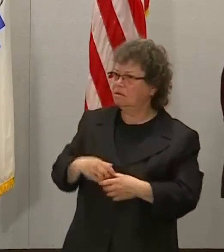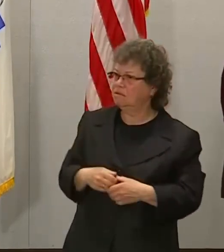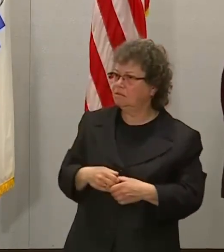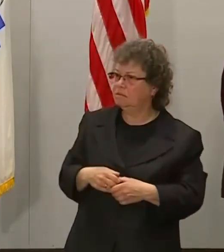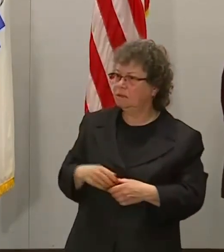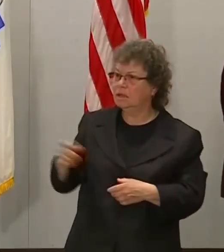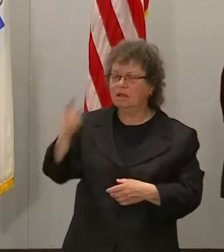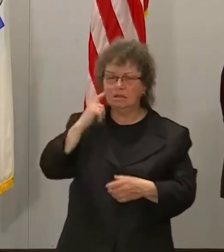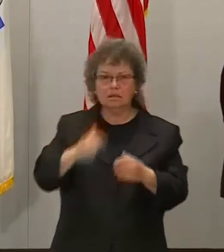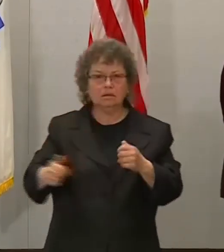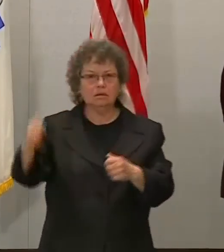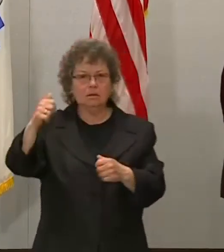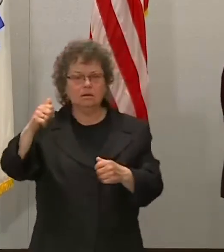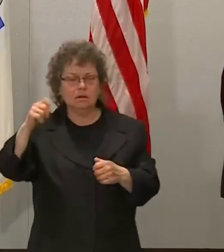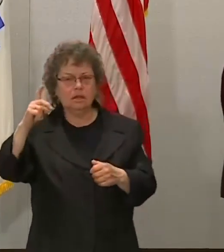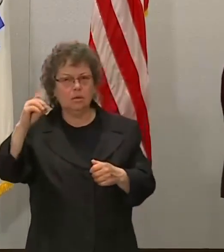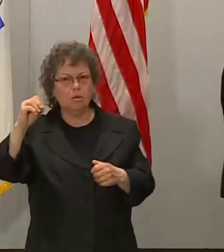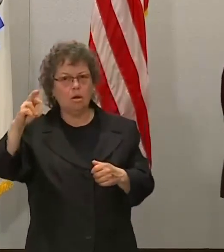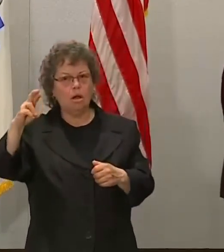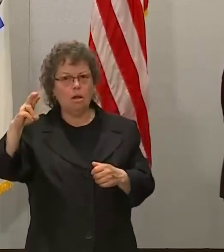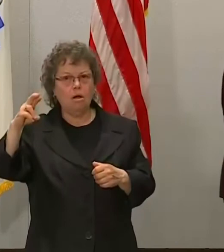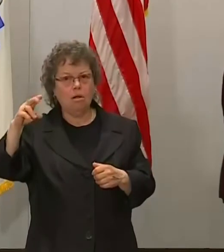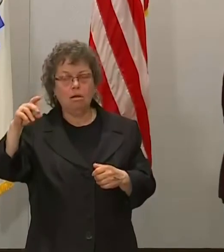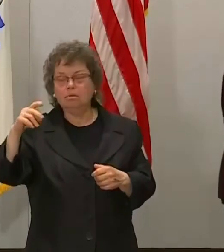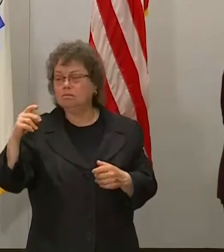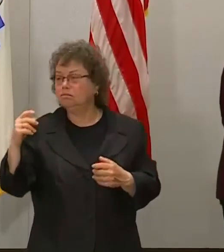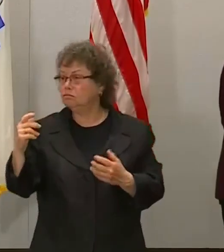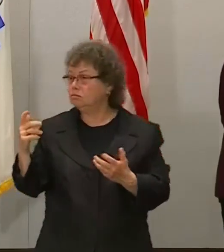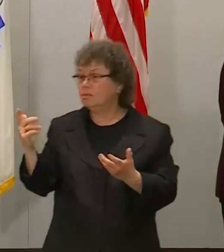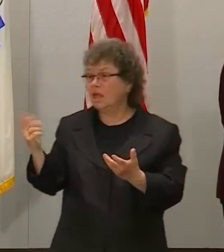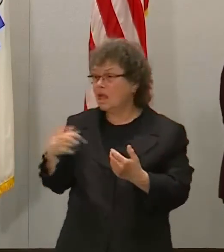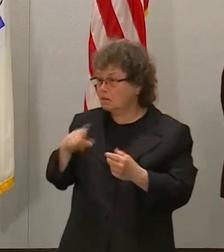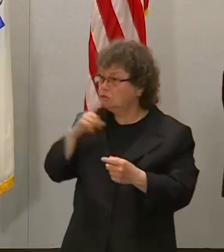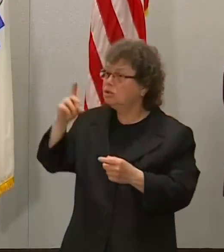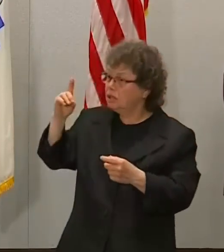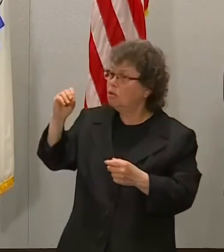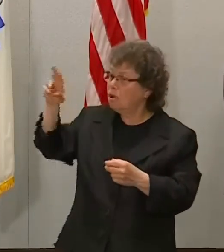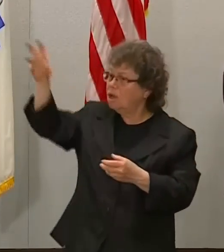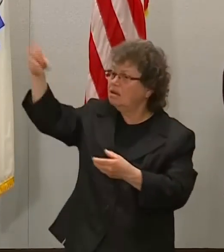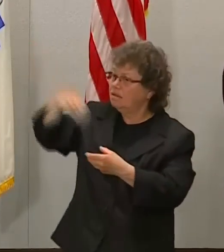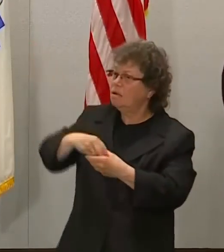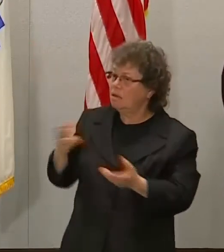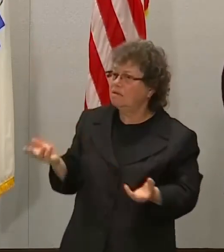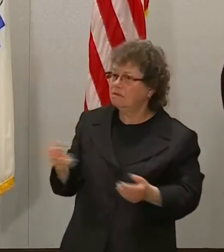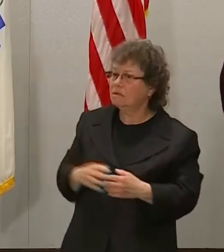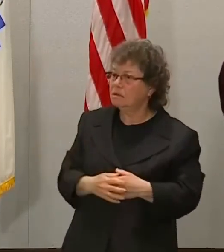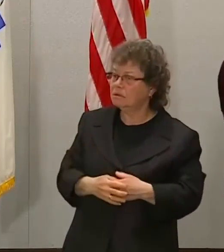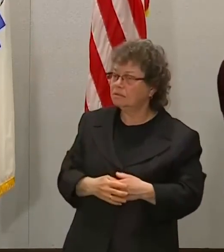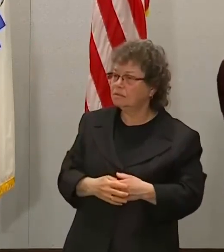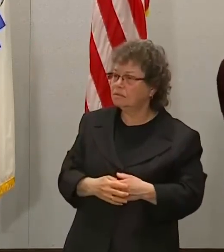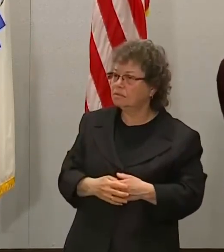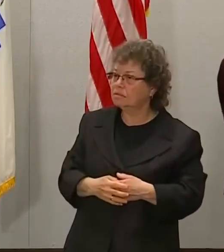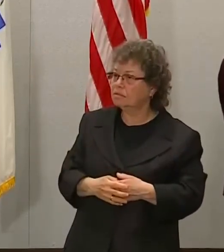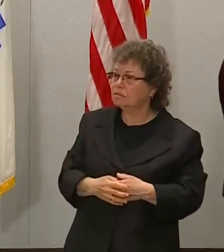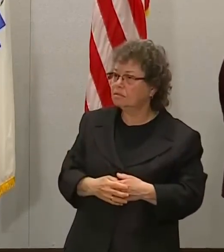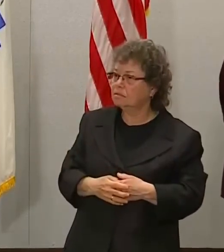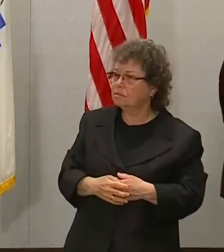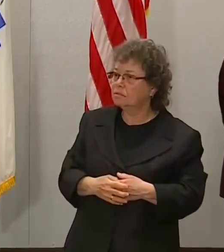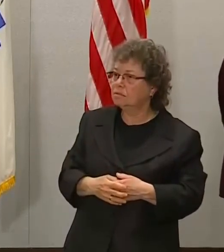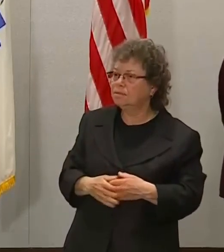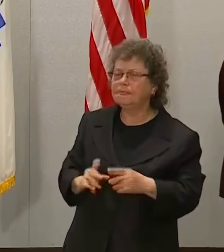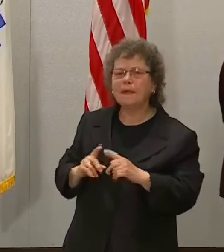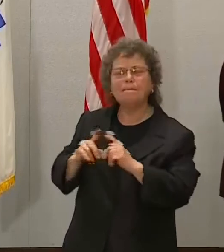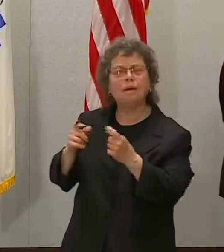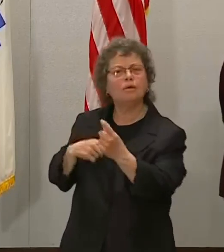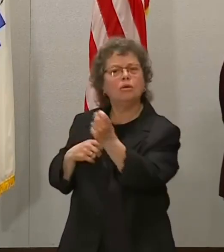FDR was pretty active. Well, I'm sure that, you know, I'm sure they would have been involved, yeah. My question is, you talk about a lot of tax